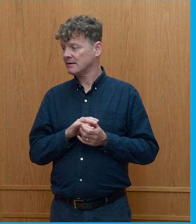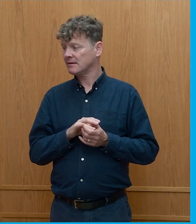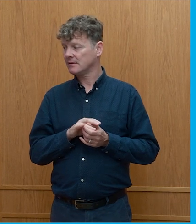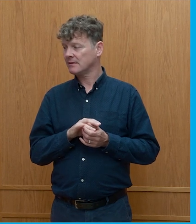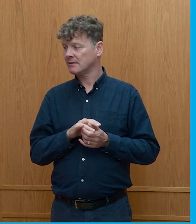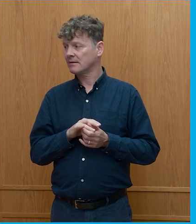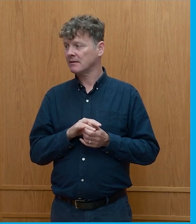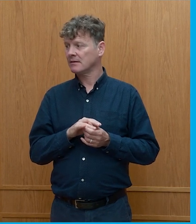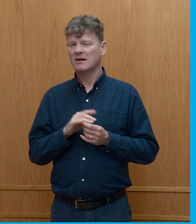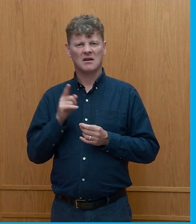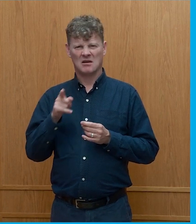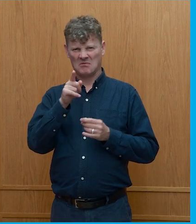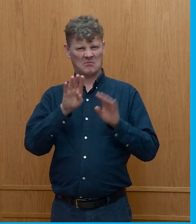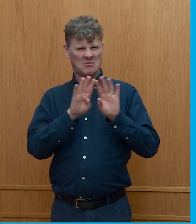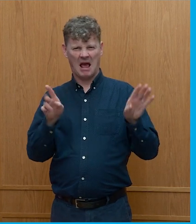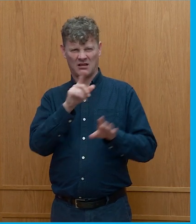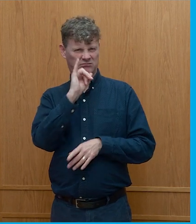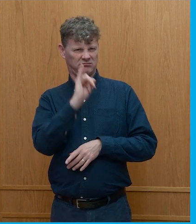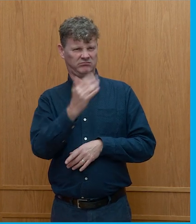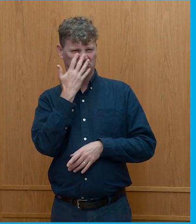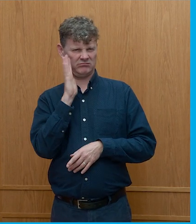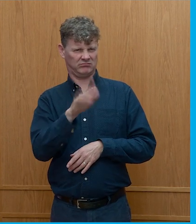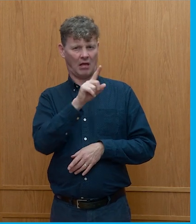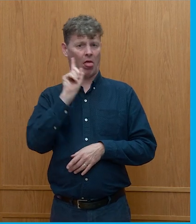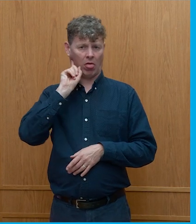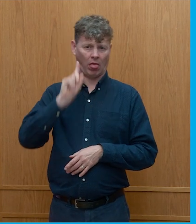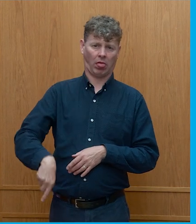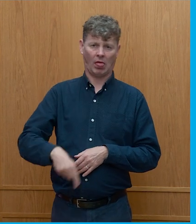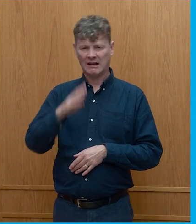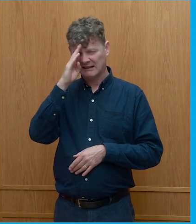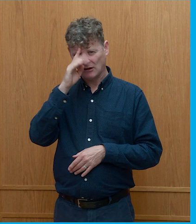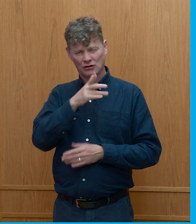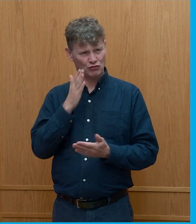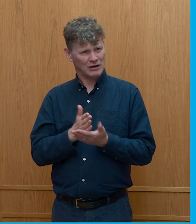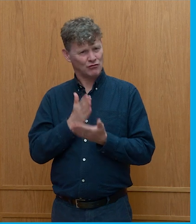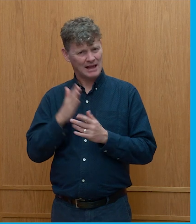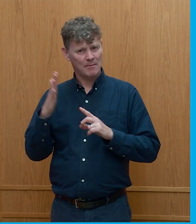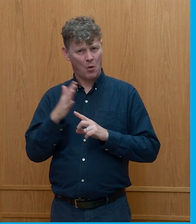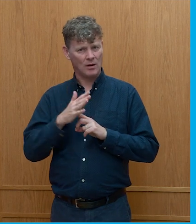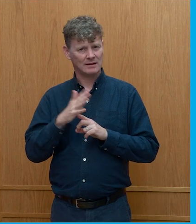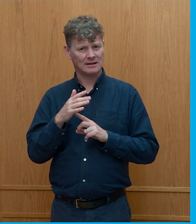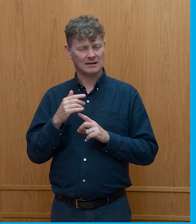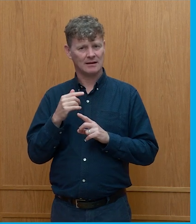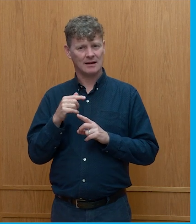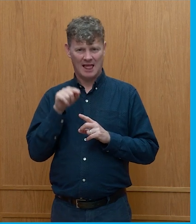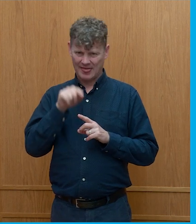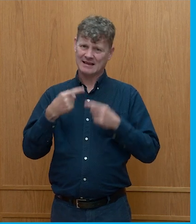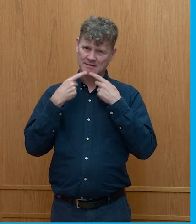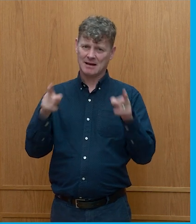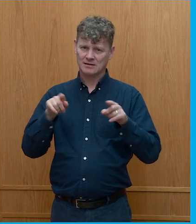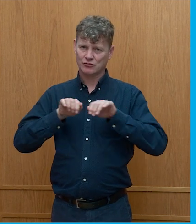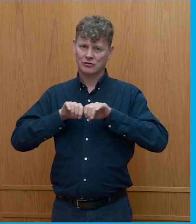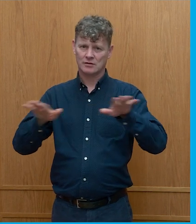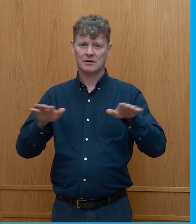panel are just ignoring all this danger and it is really, really important that we get this message across.